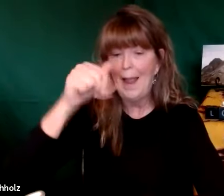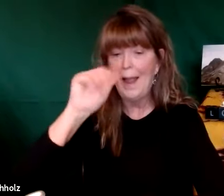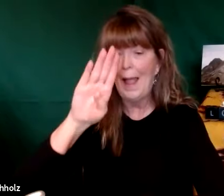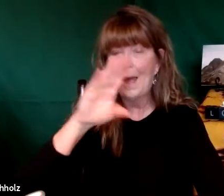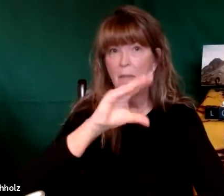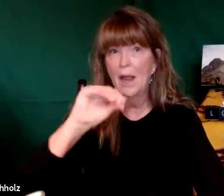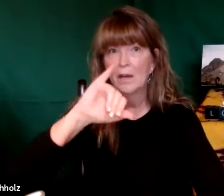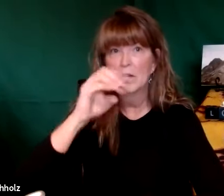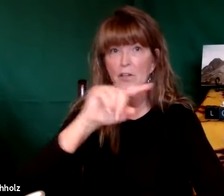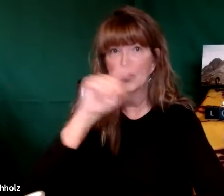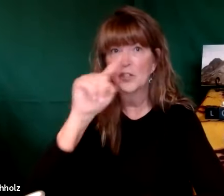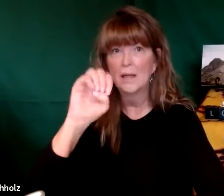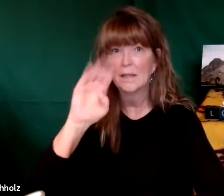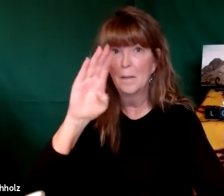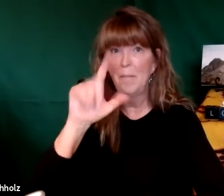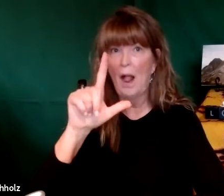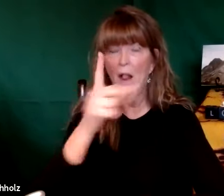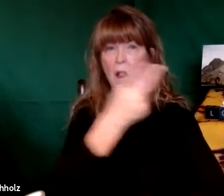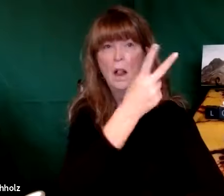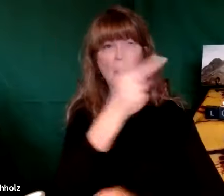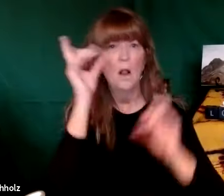this is Ahab and Jezebel